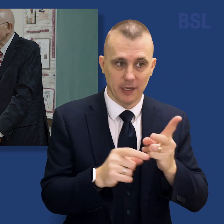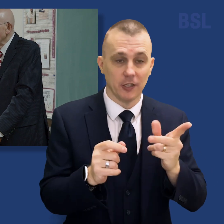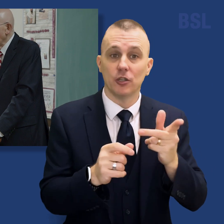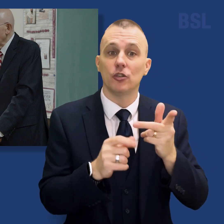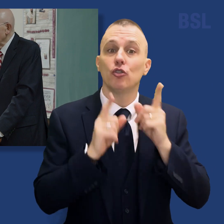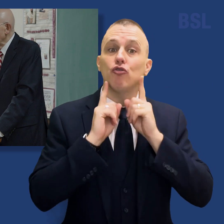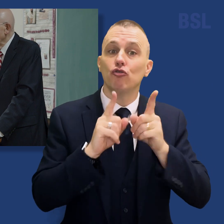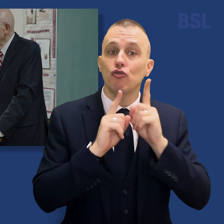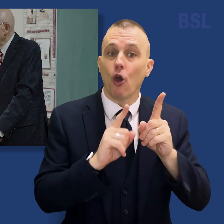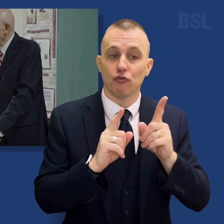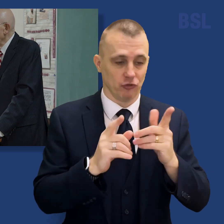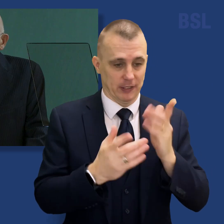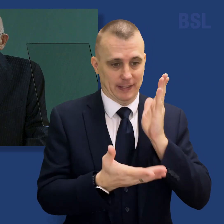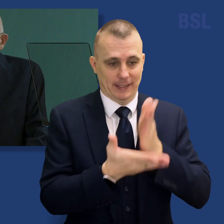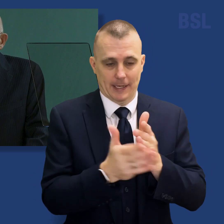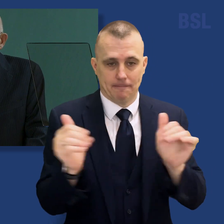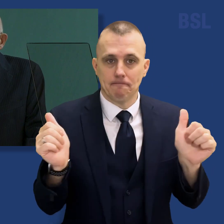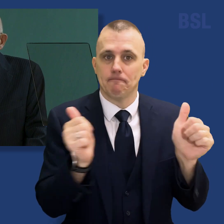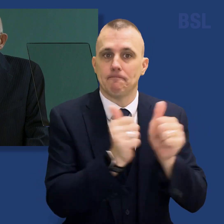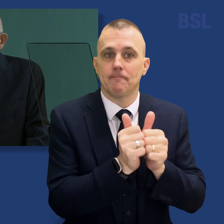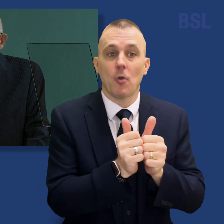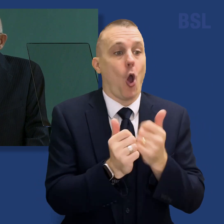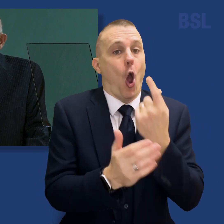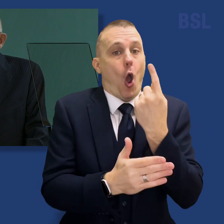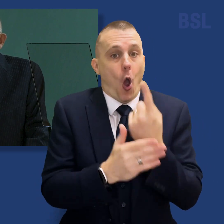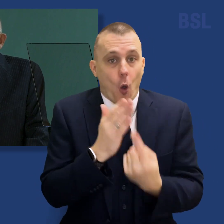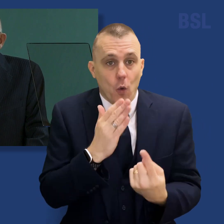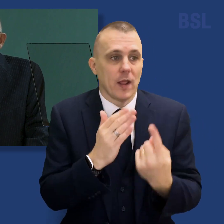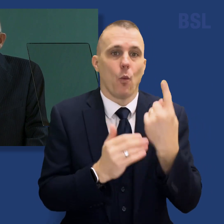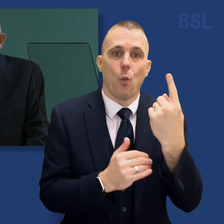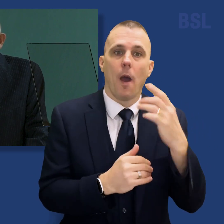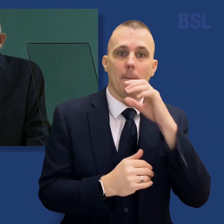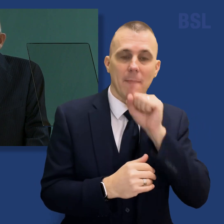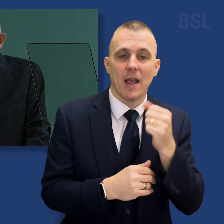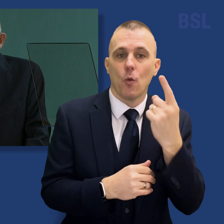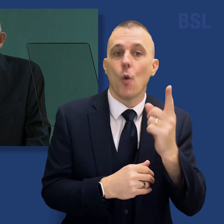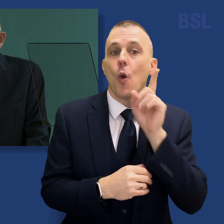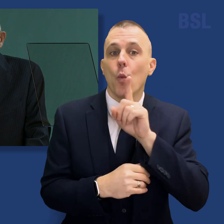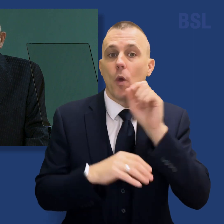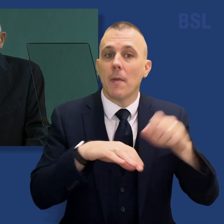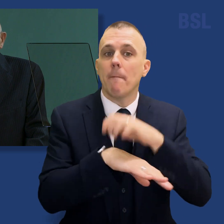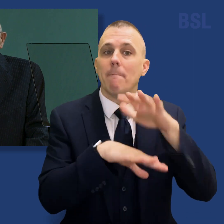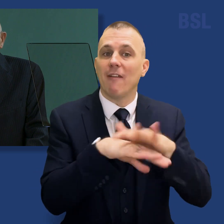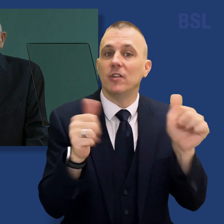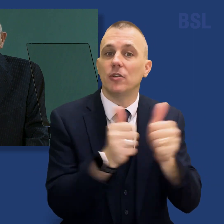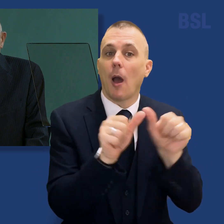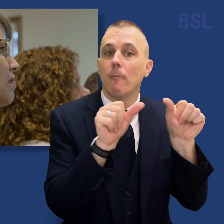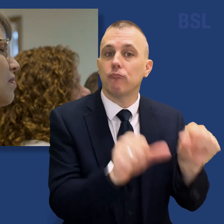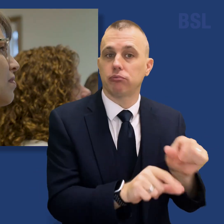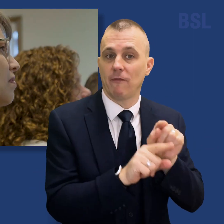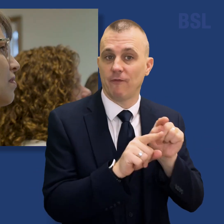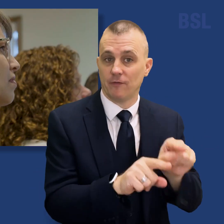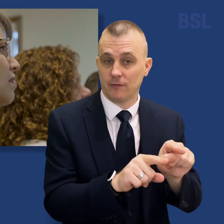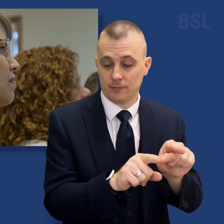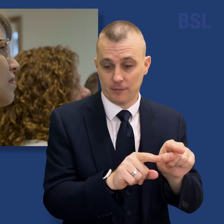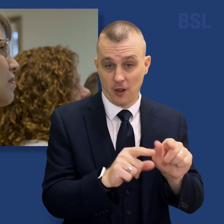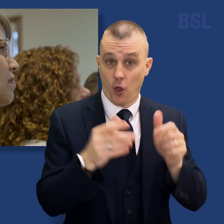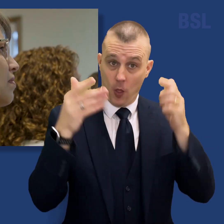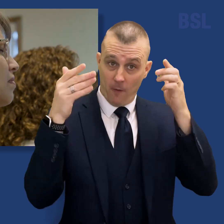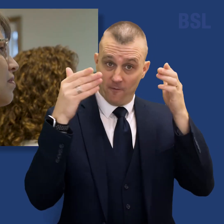doctrine, approving only marriage between one man and one woman. The focus of the